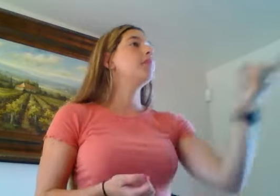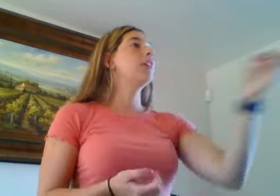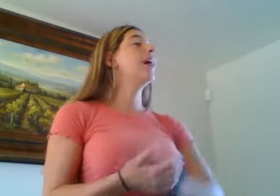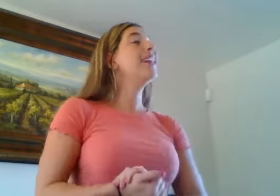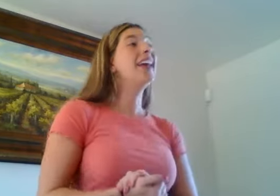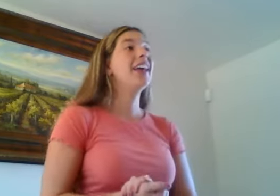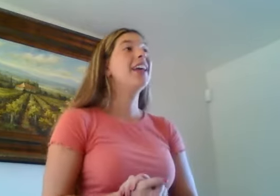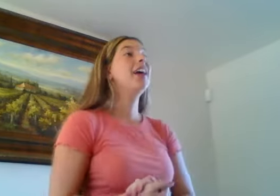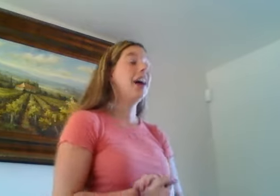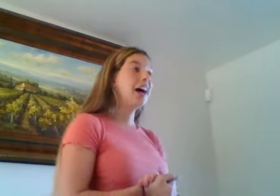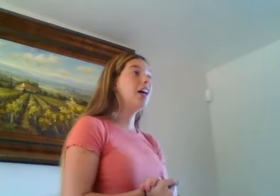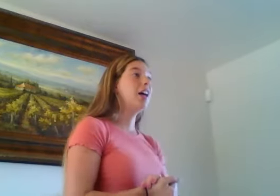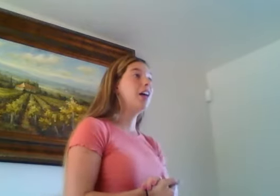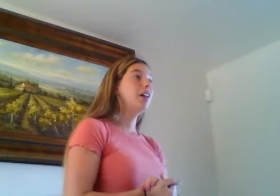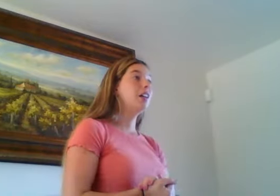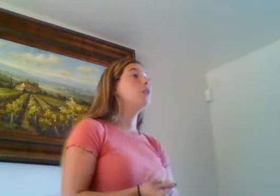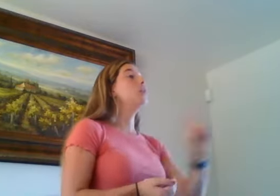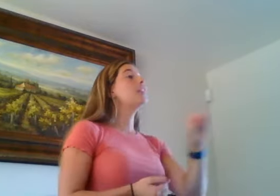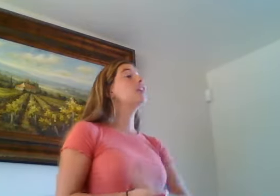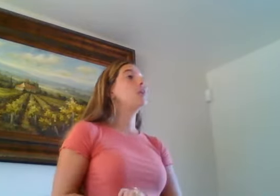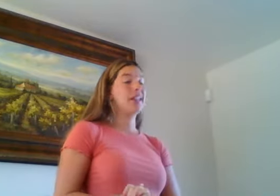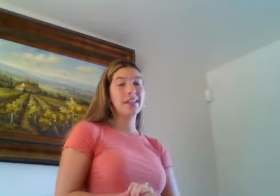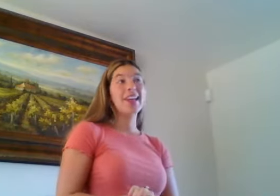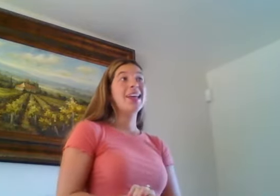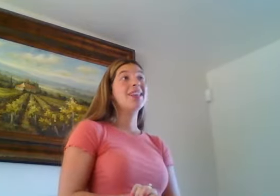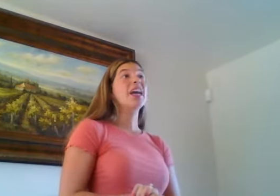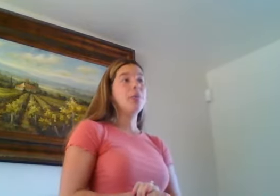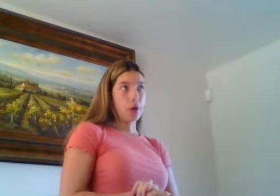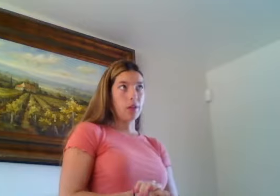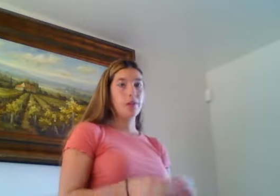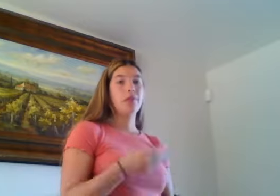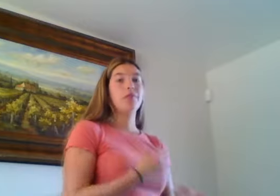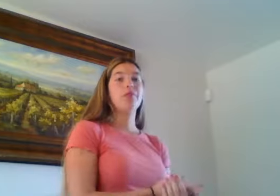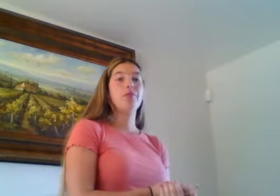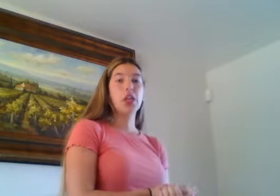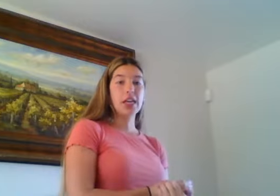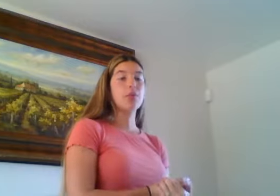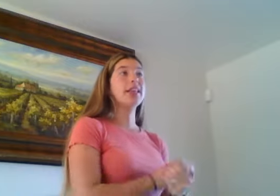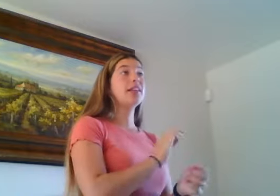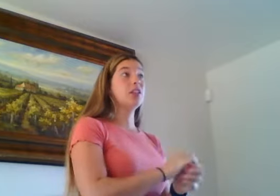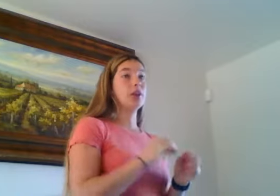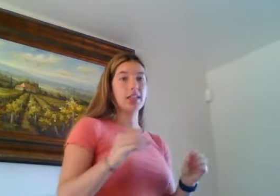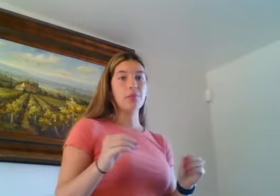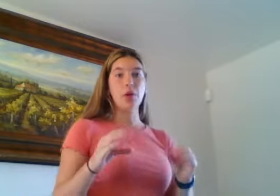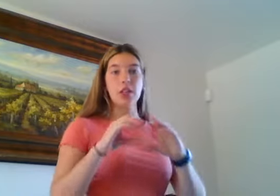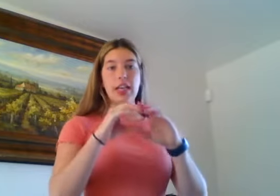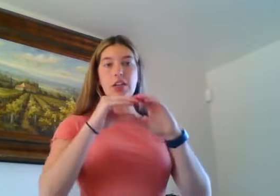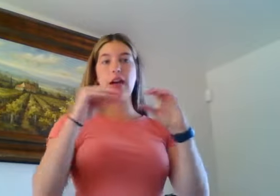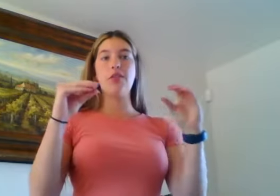Go ahead. Uh huh. Oh, that's a good one. Table. You can write that in your example, the line you have